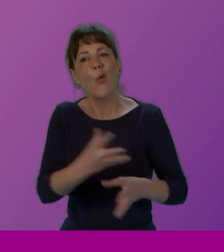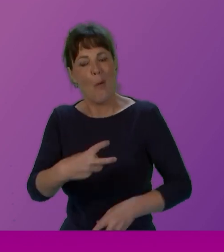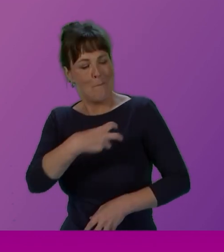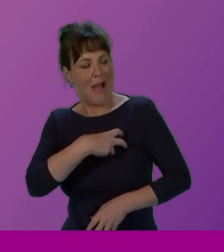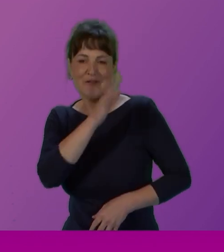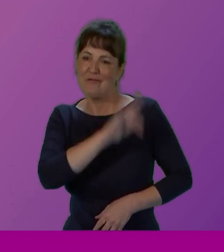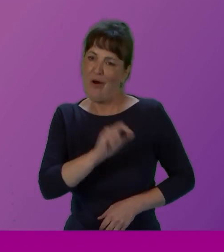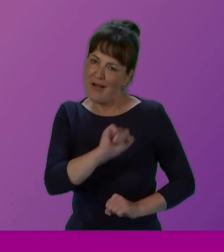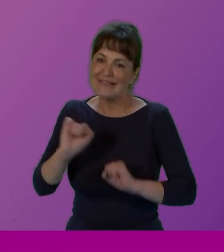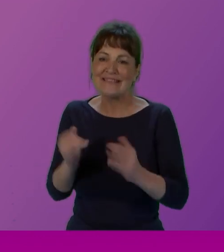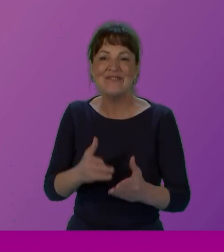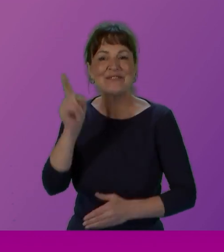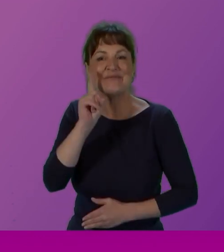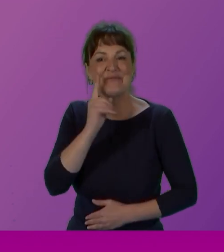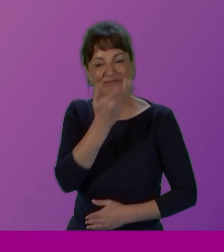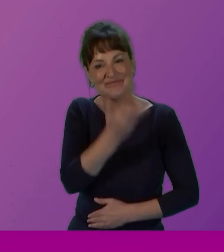Agnes Tolmy.